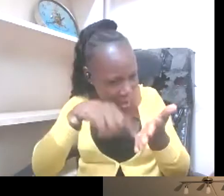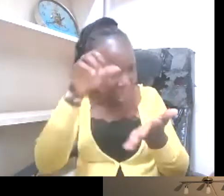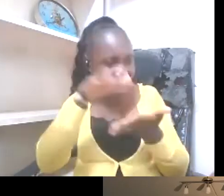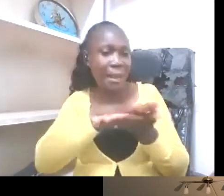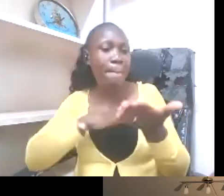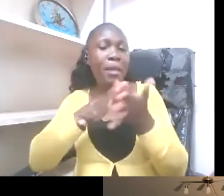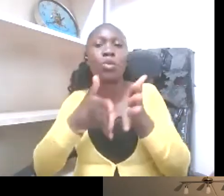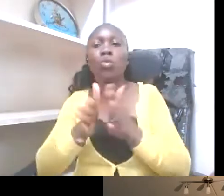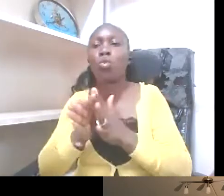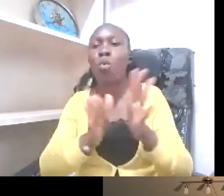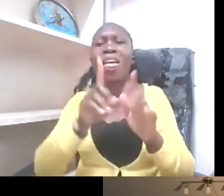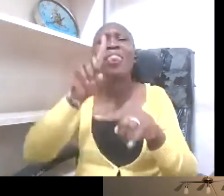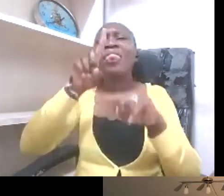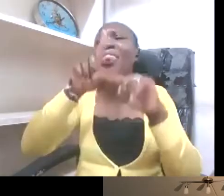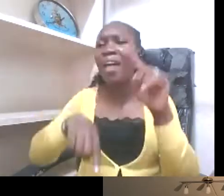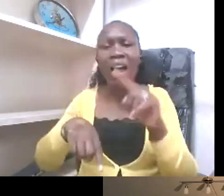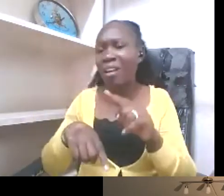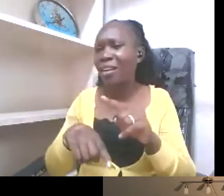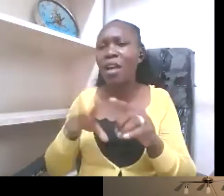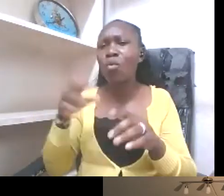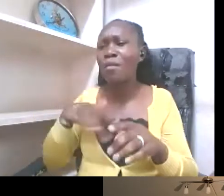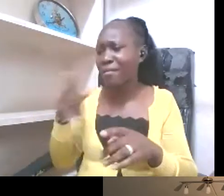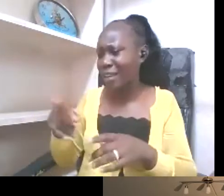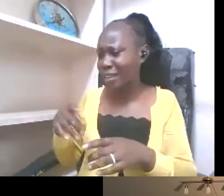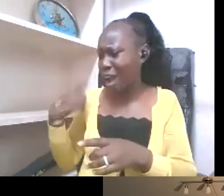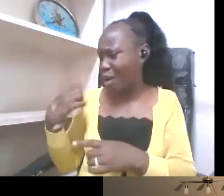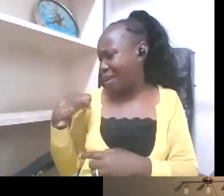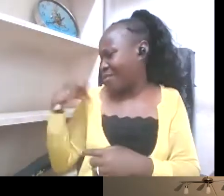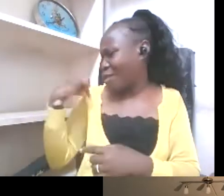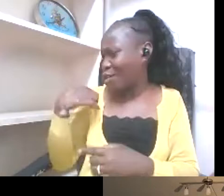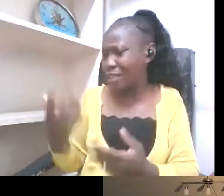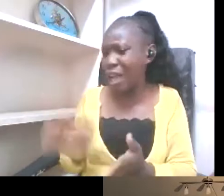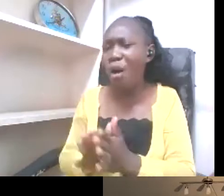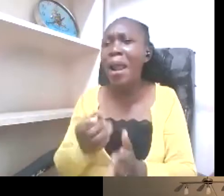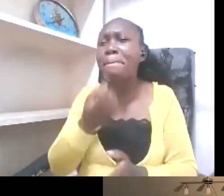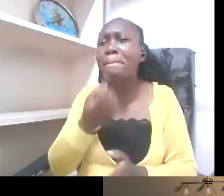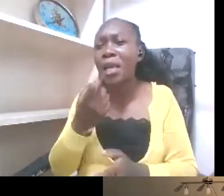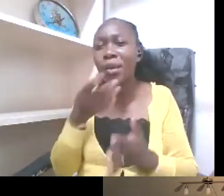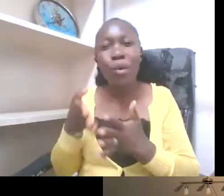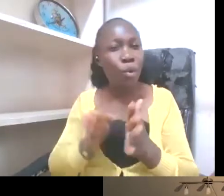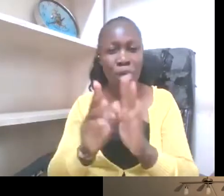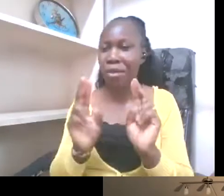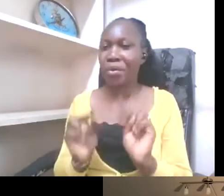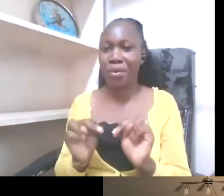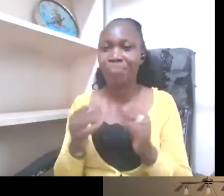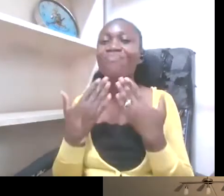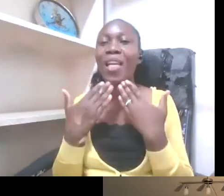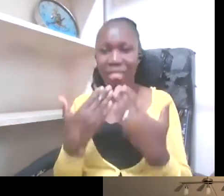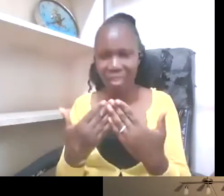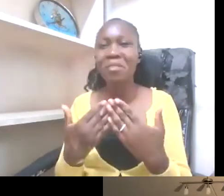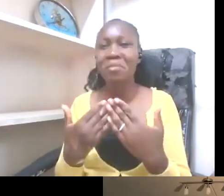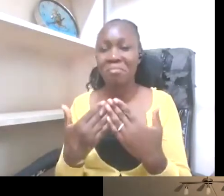charity model or medical model. Thank you. Thanks for explaining this. It's also that